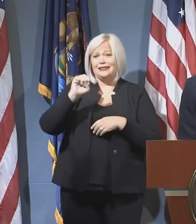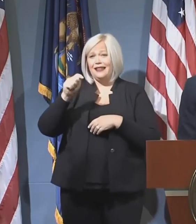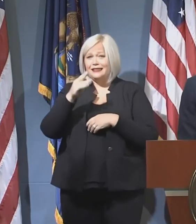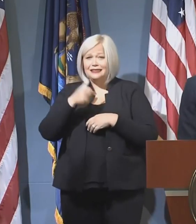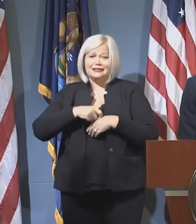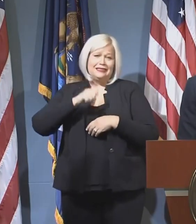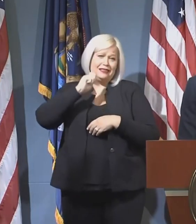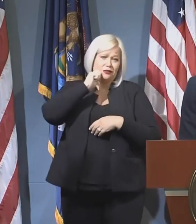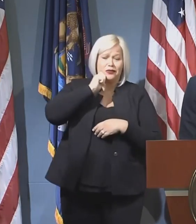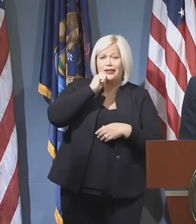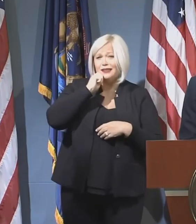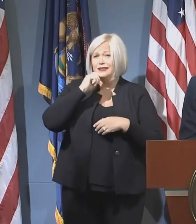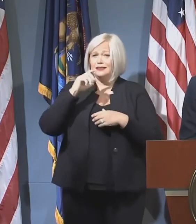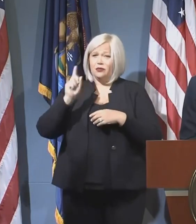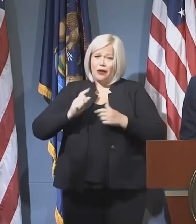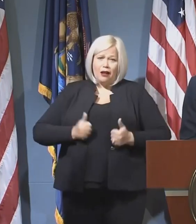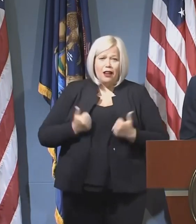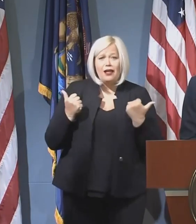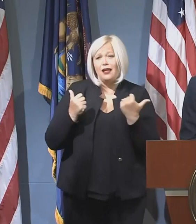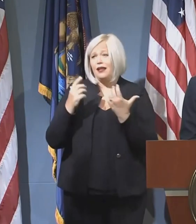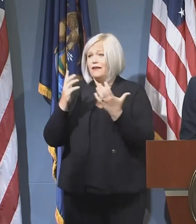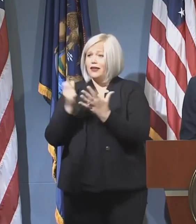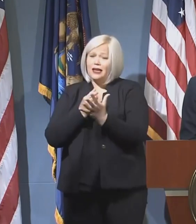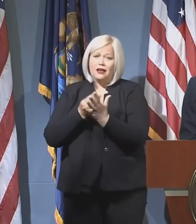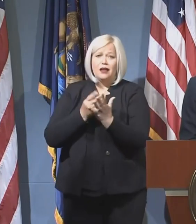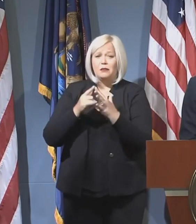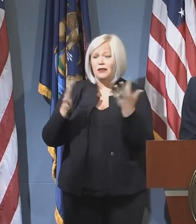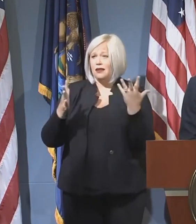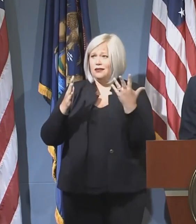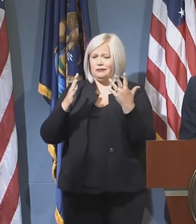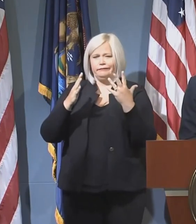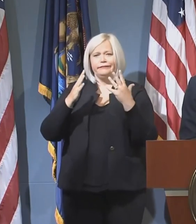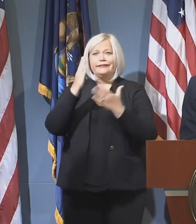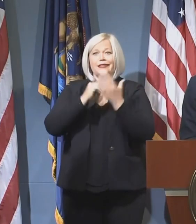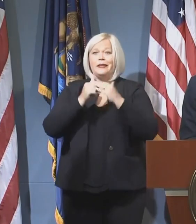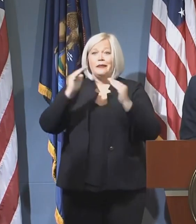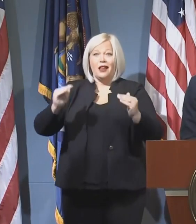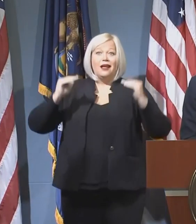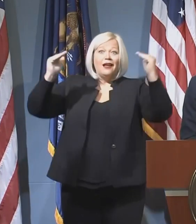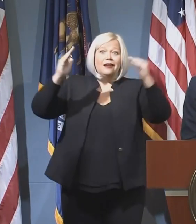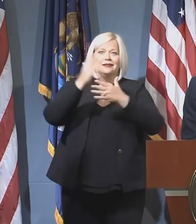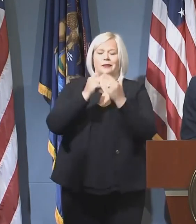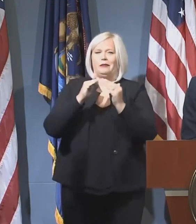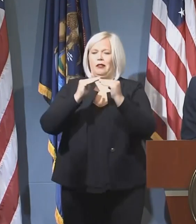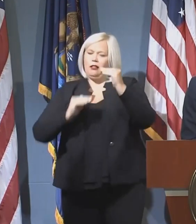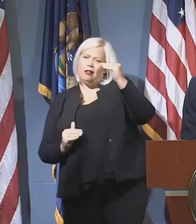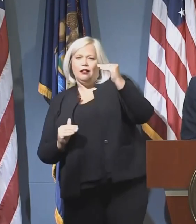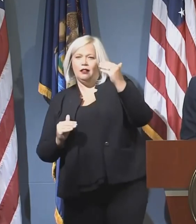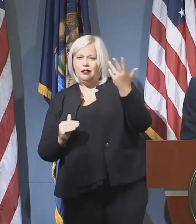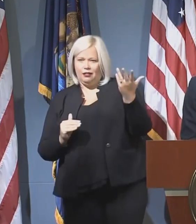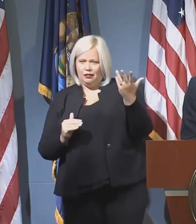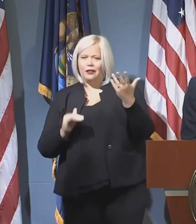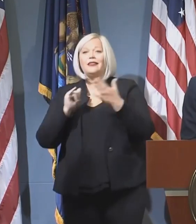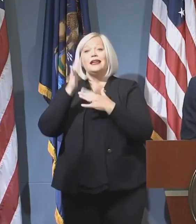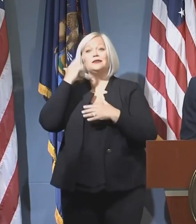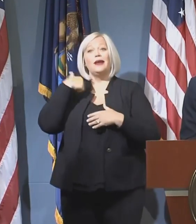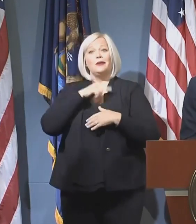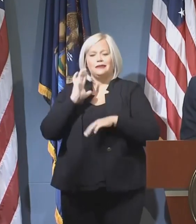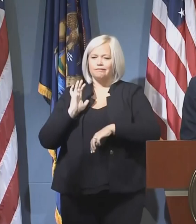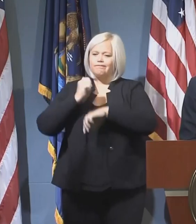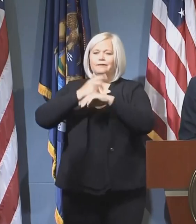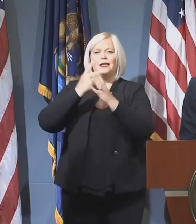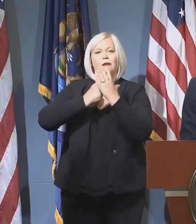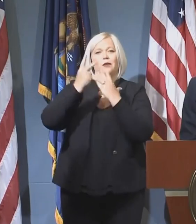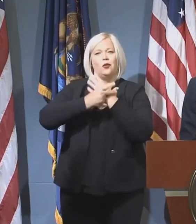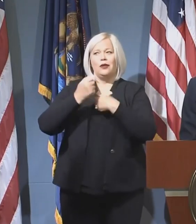and geography. That's why the Future for Frontliners program is so important. It's a program that provides a tuition-free path to completing college